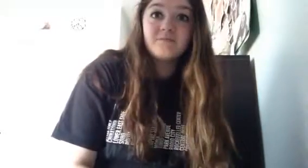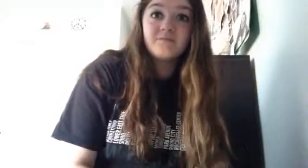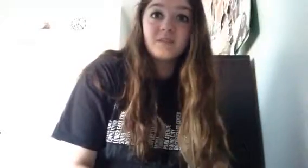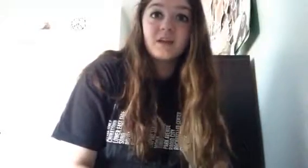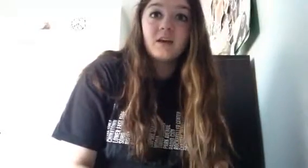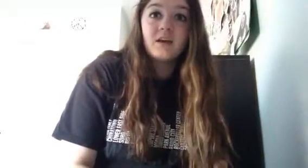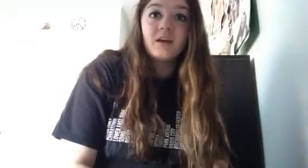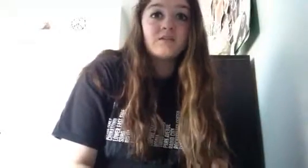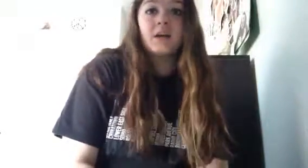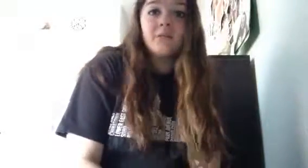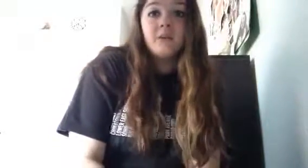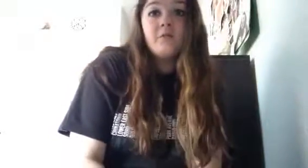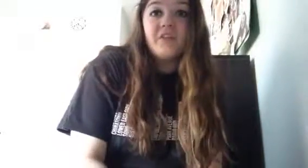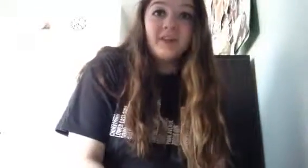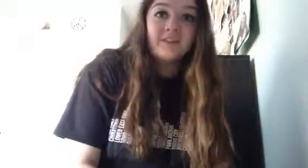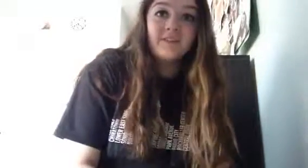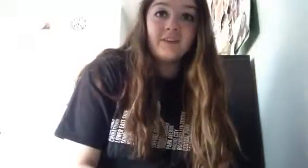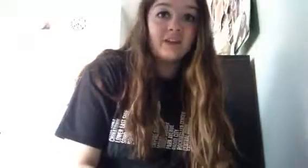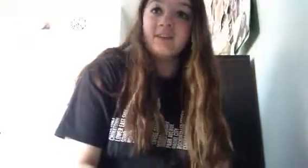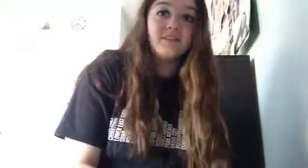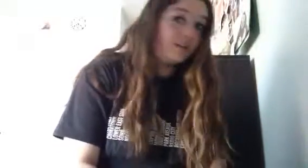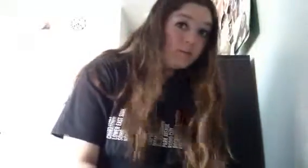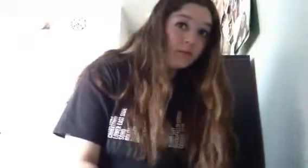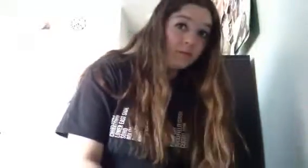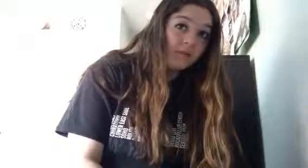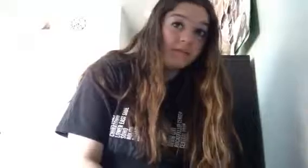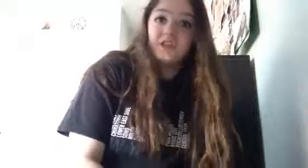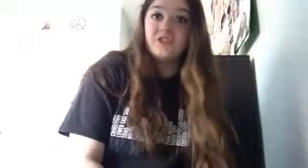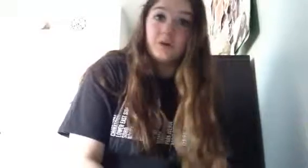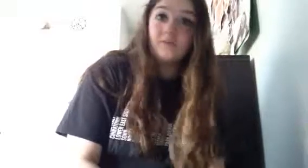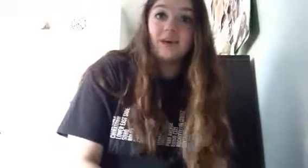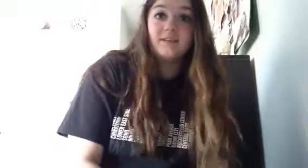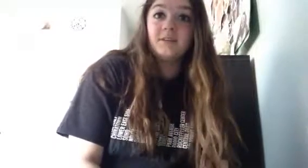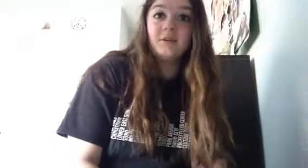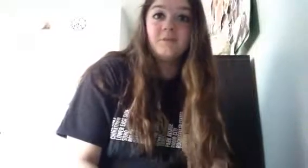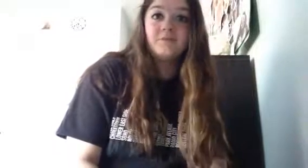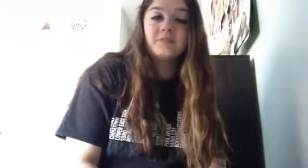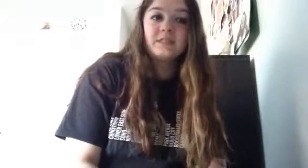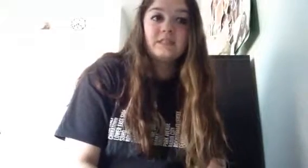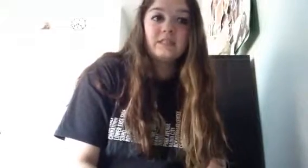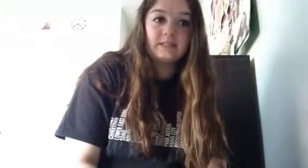i just have to deal with it you gotta deal with people in life that you don't like so yeah